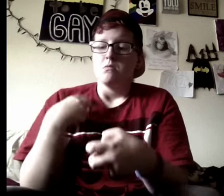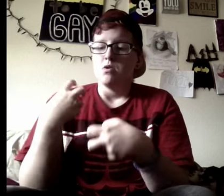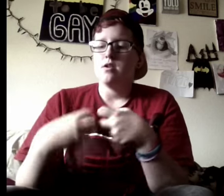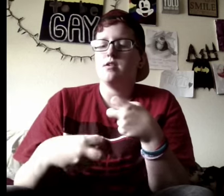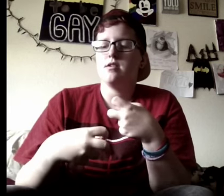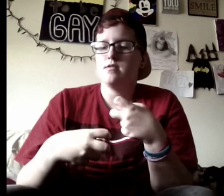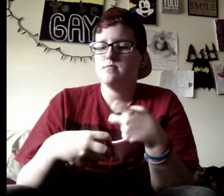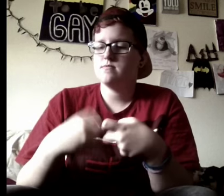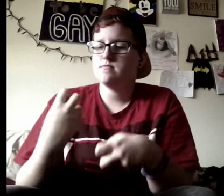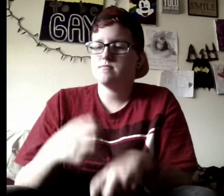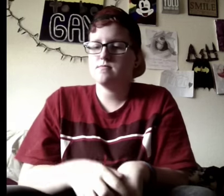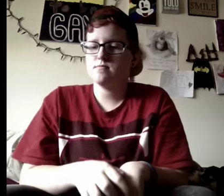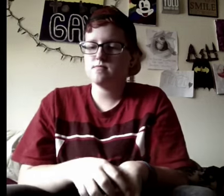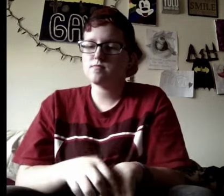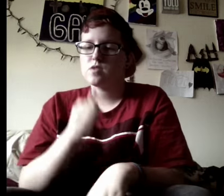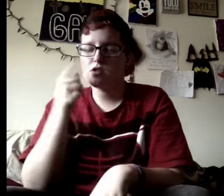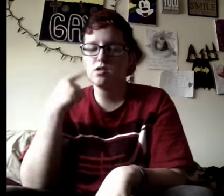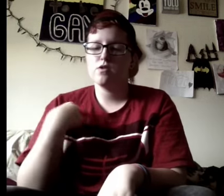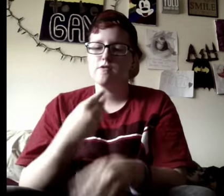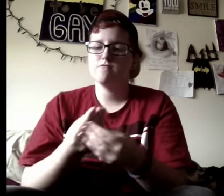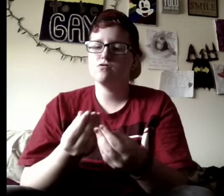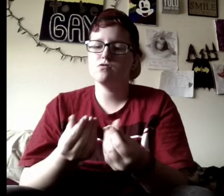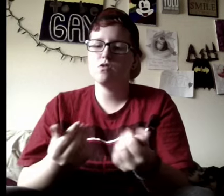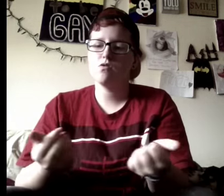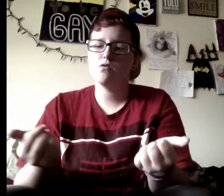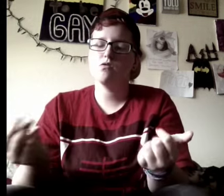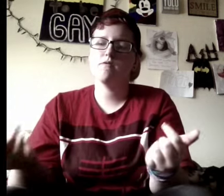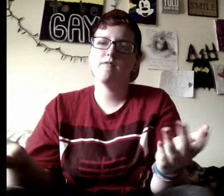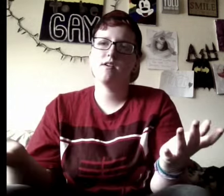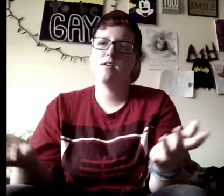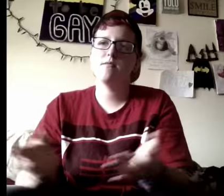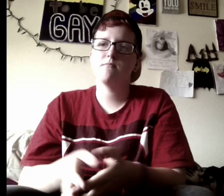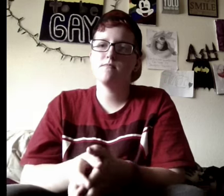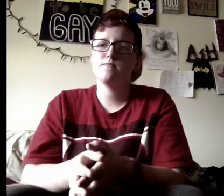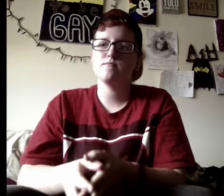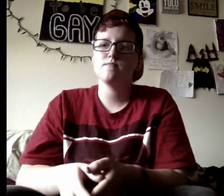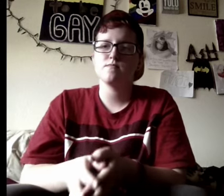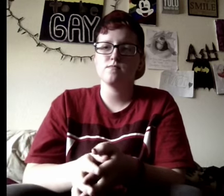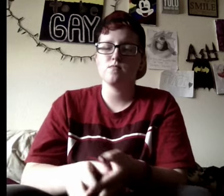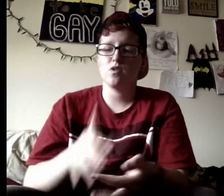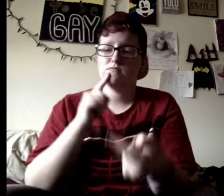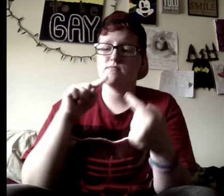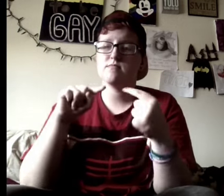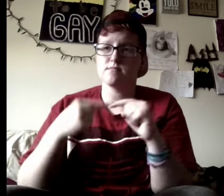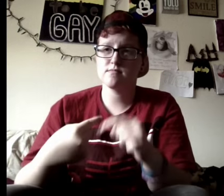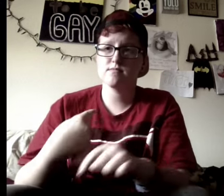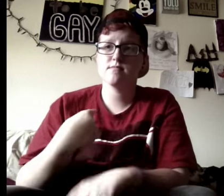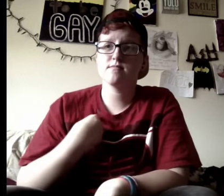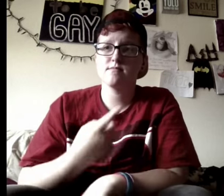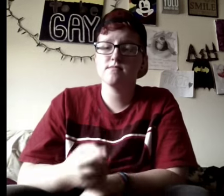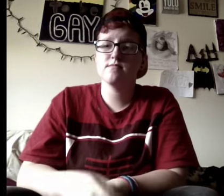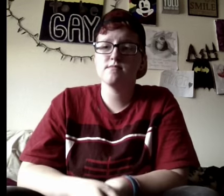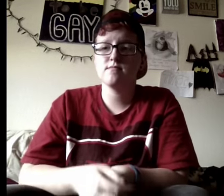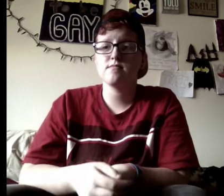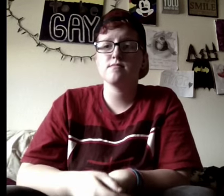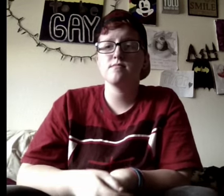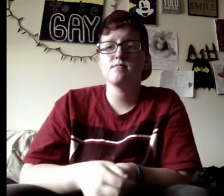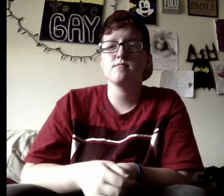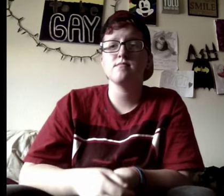problems, and I don't think we can solve them, you made a really deep cut, and baby,